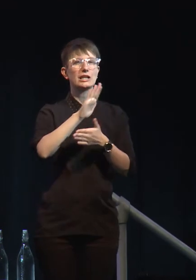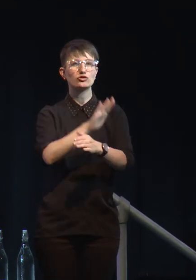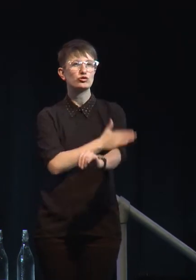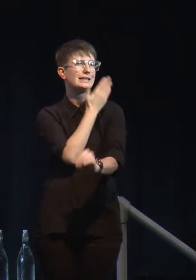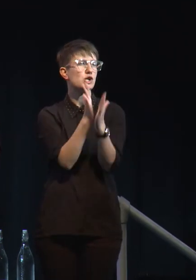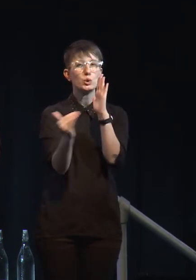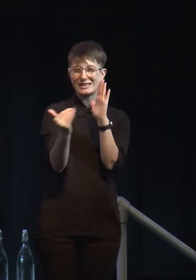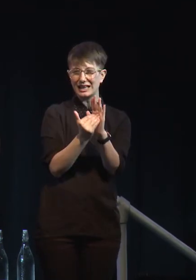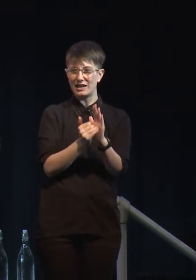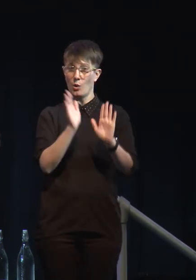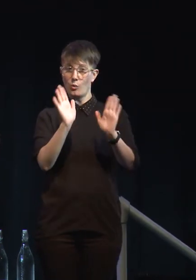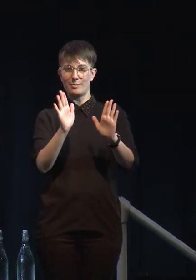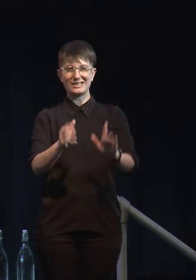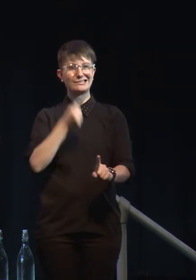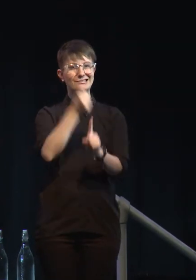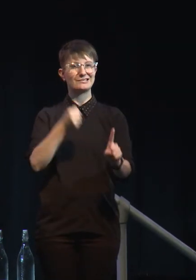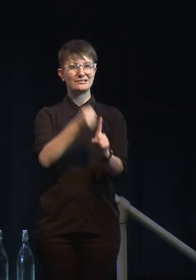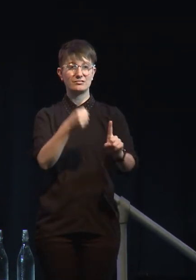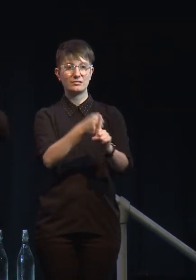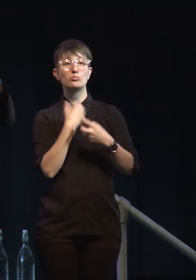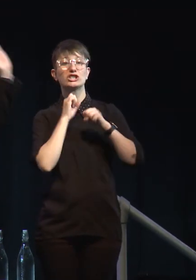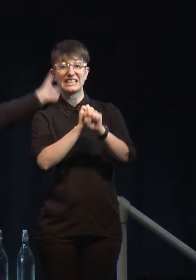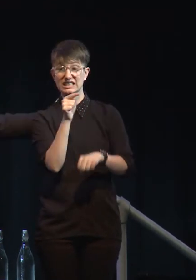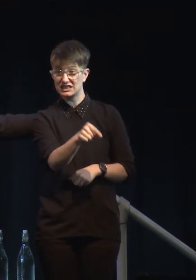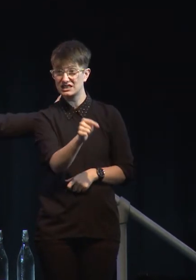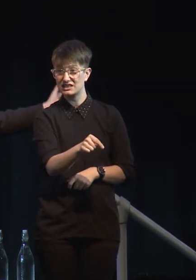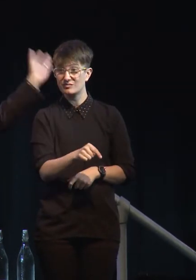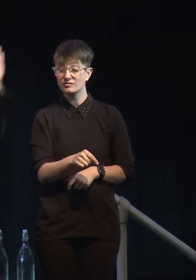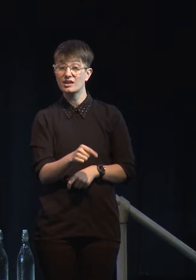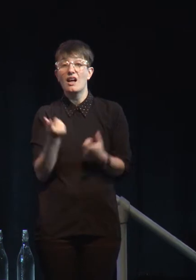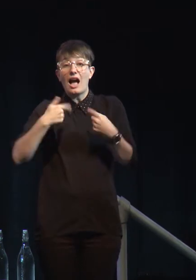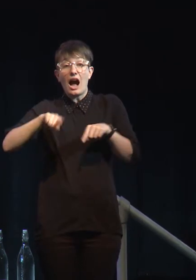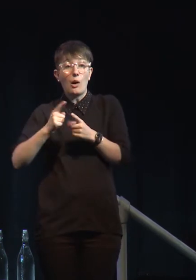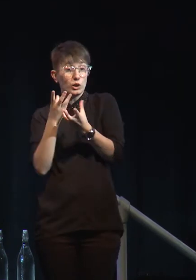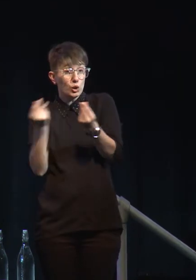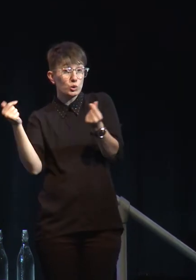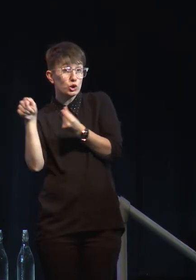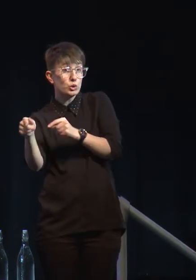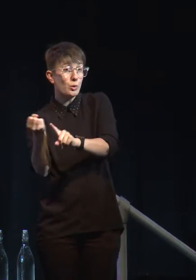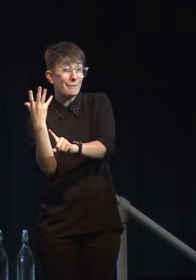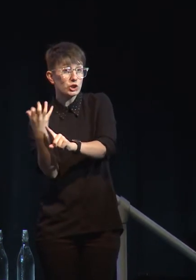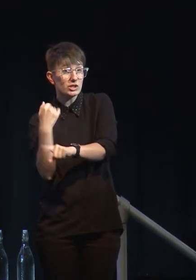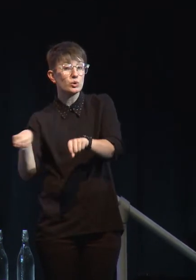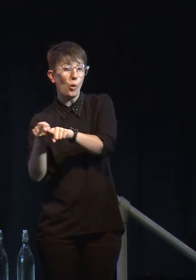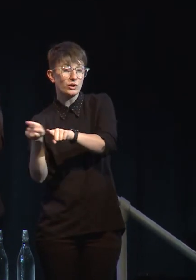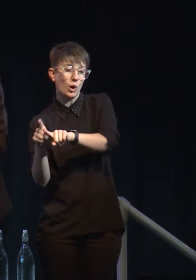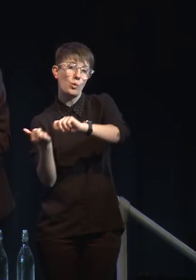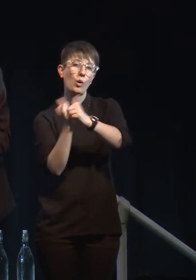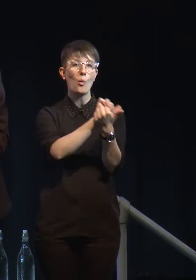and a lot of our solutions to the emissions problem are also going to be co-solutions